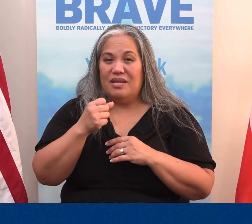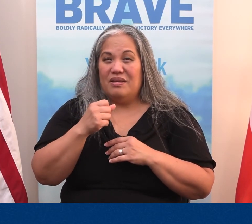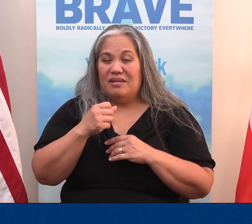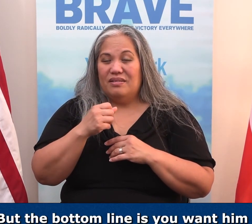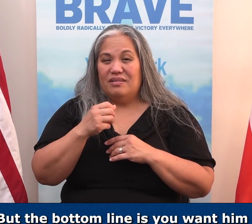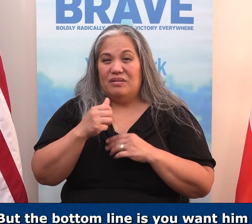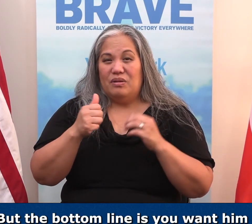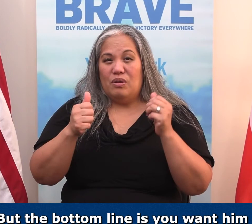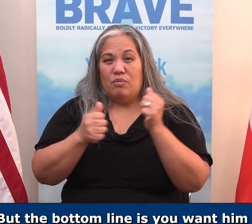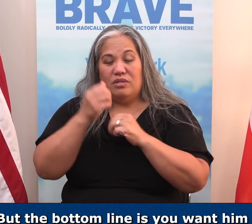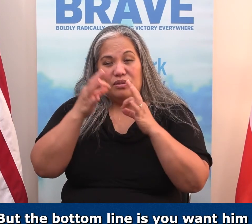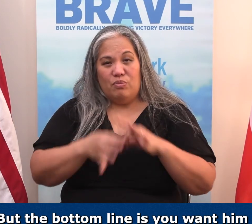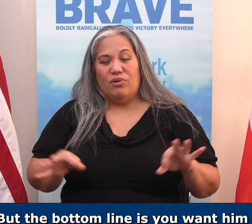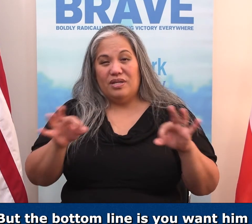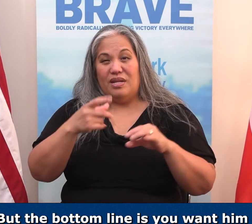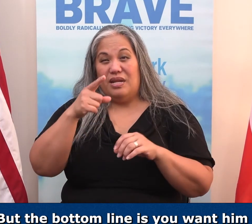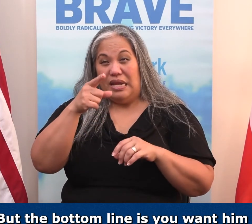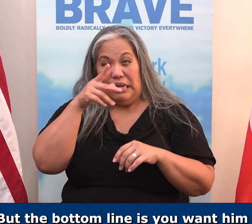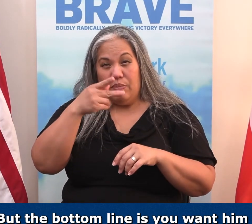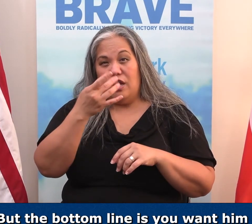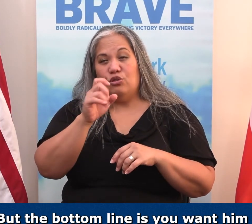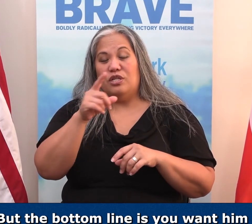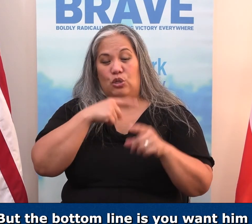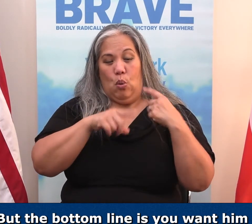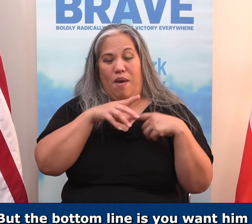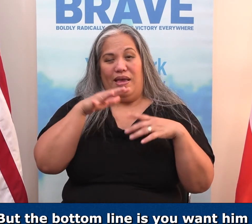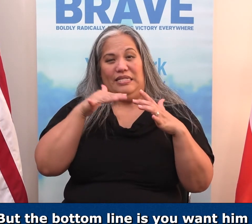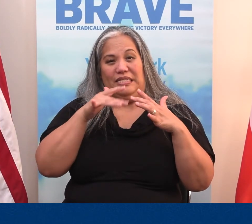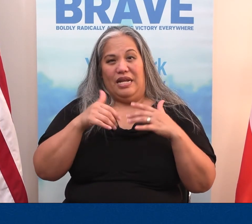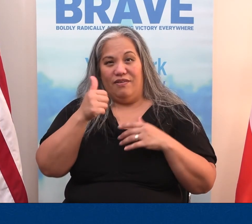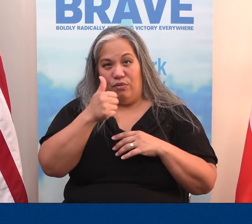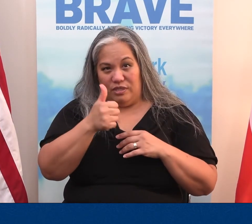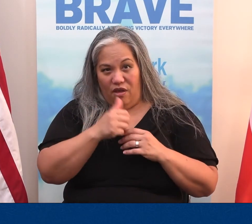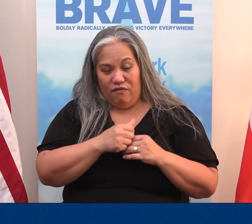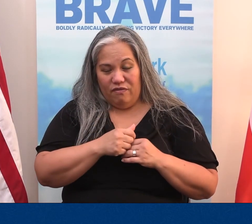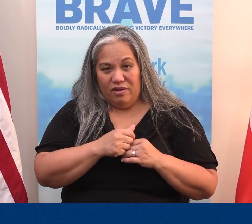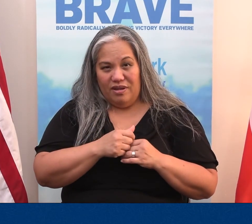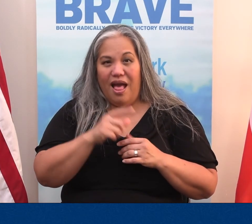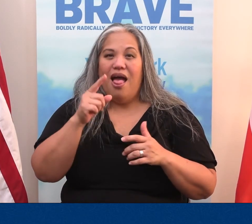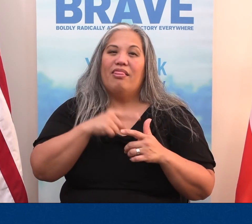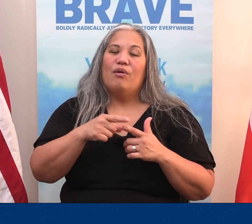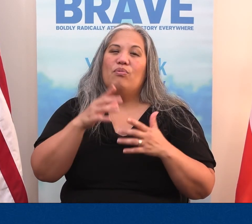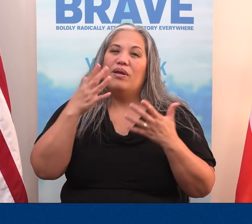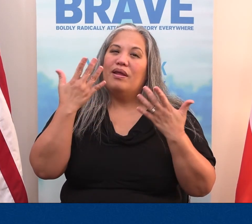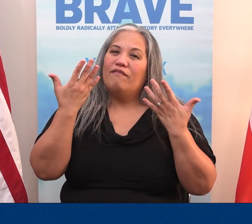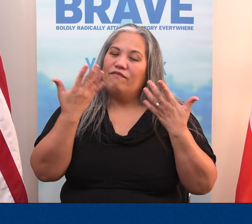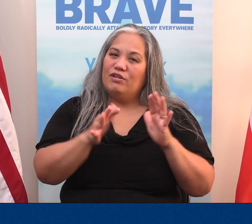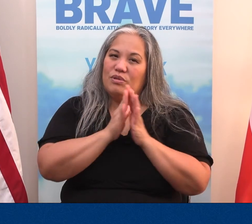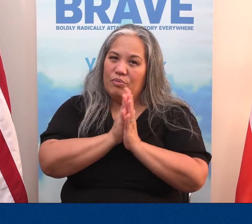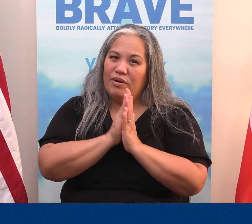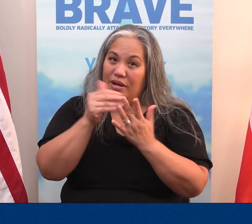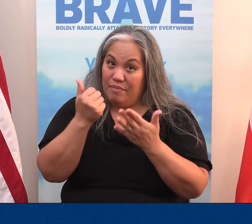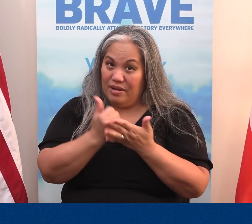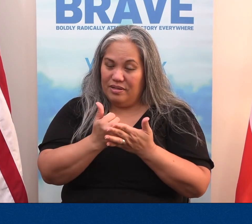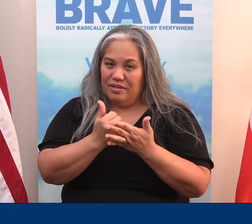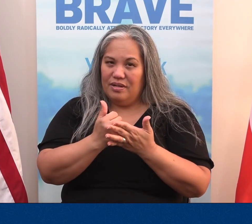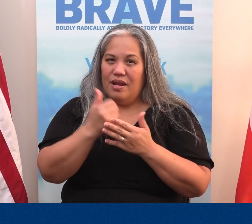says, yes, but the bottom line is you want him to go back and study it on out. And of course, then we would end with a prayer. Amen?